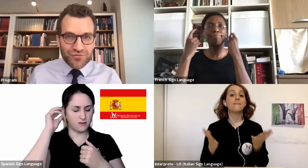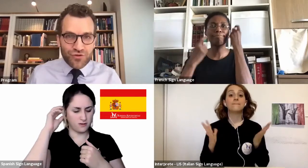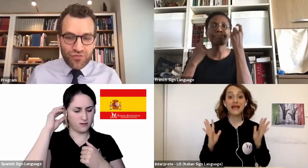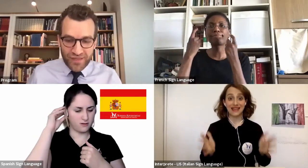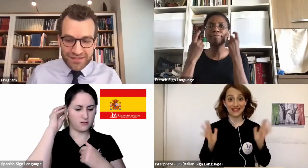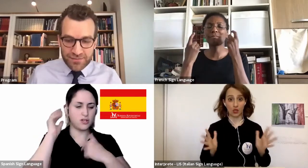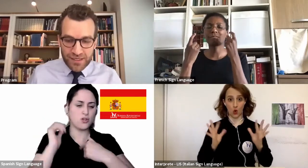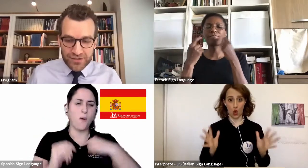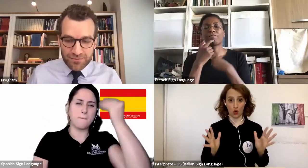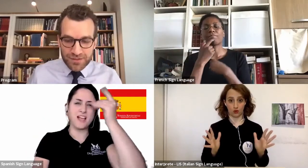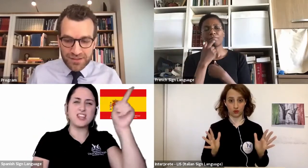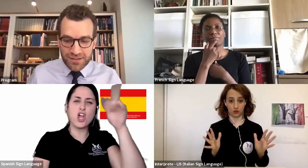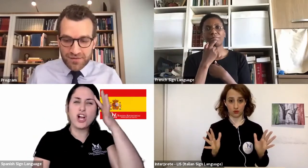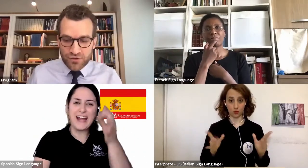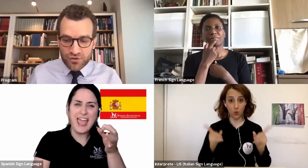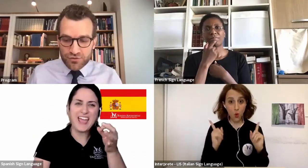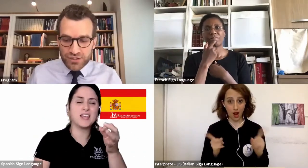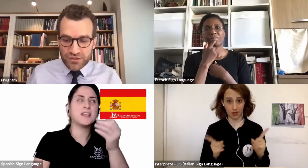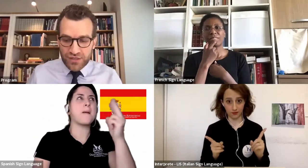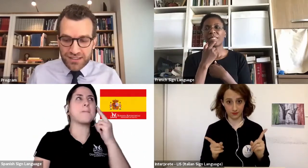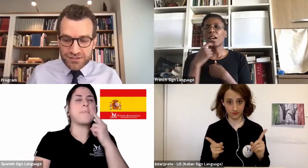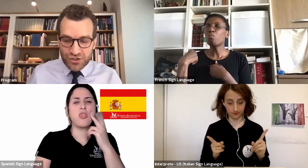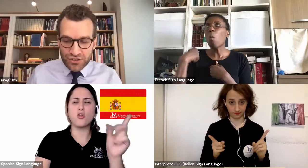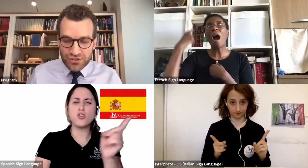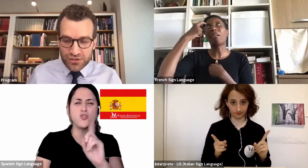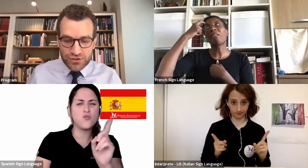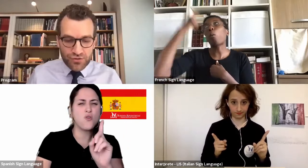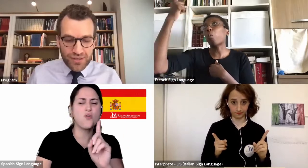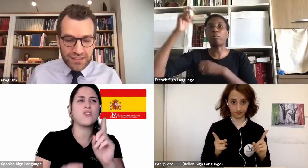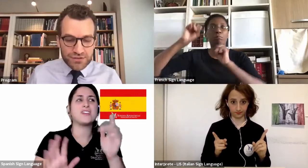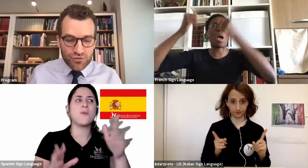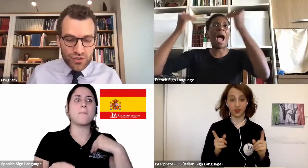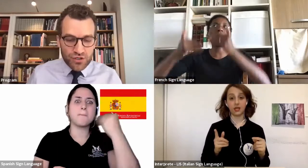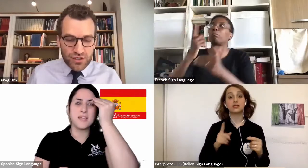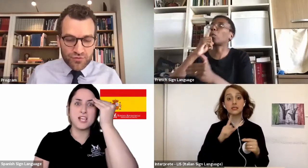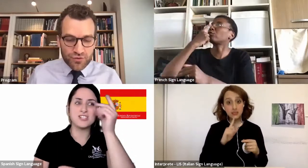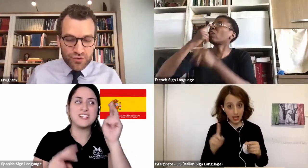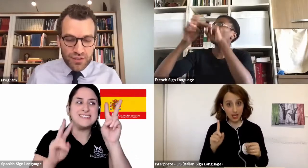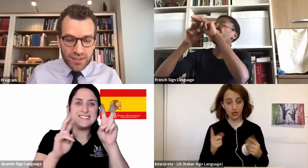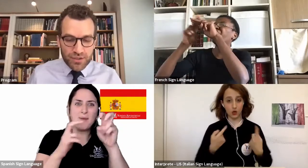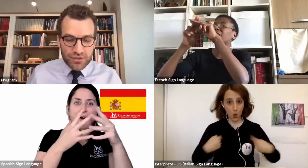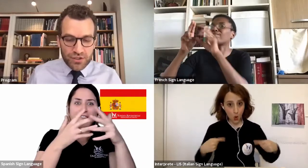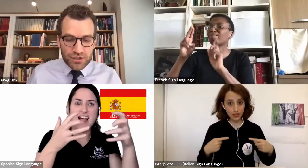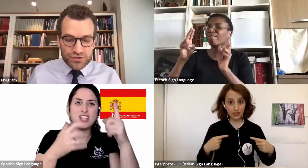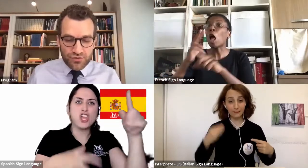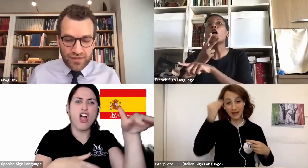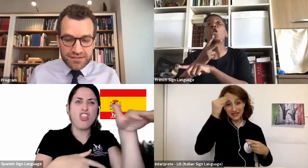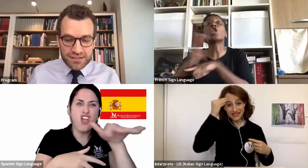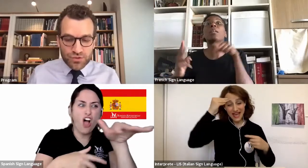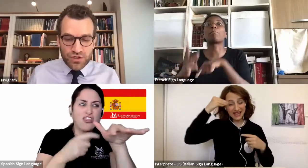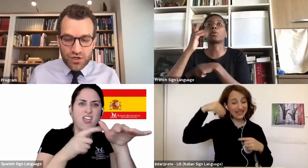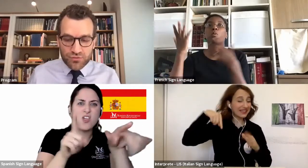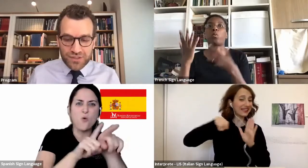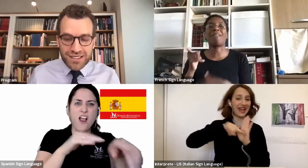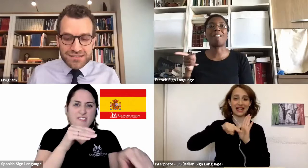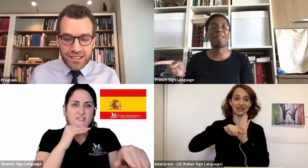dreadful things about him. The conclusion I dread is not so there is no God after all, but so this